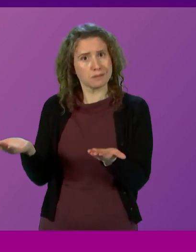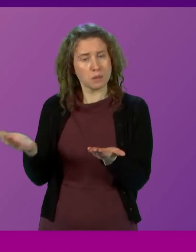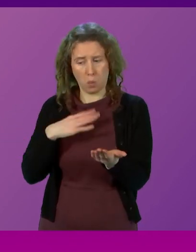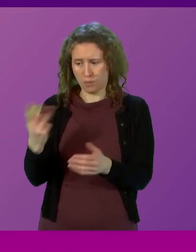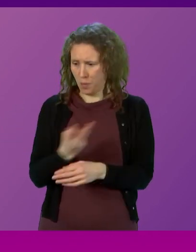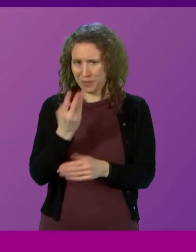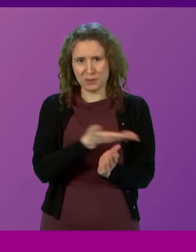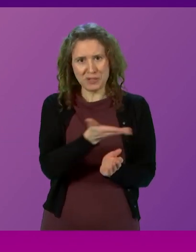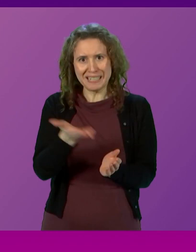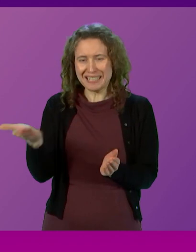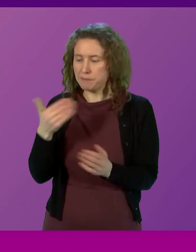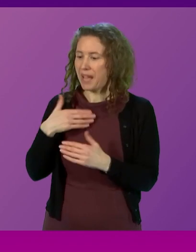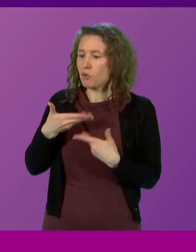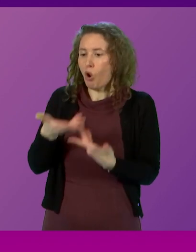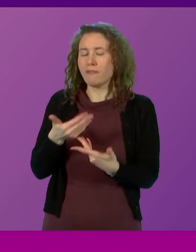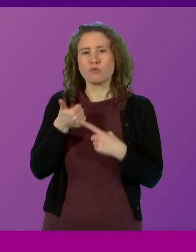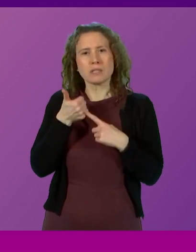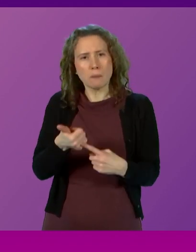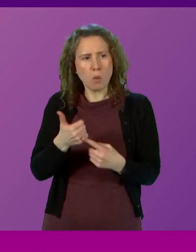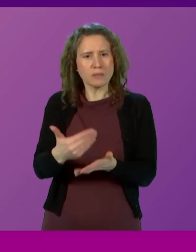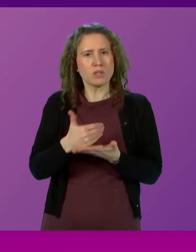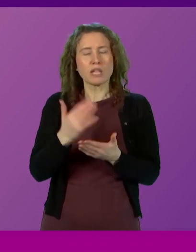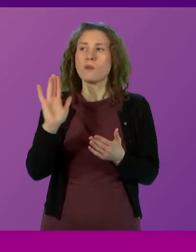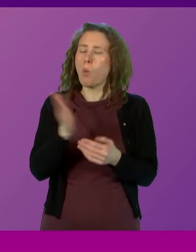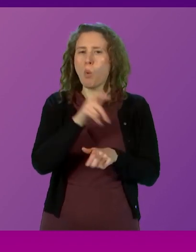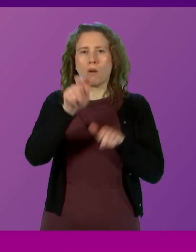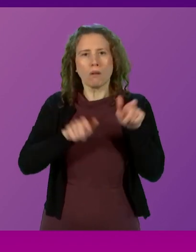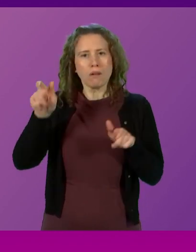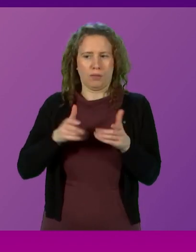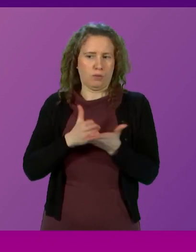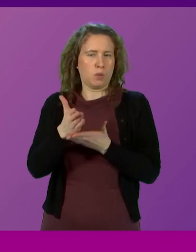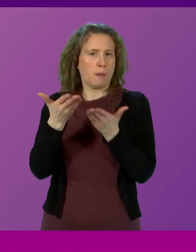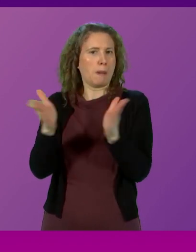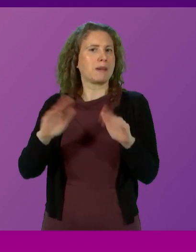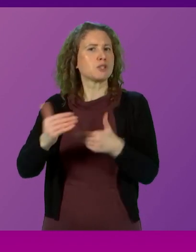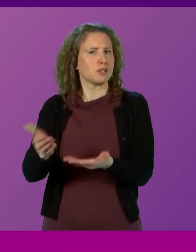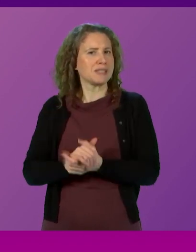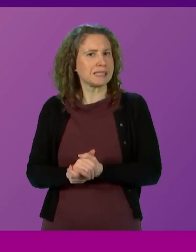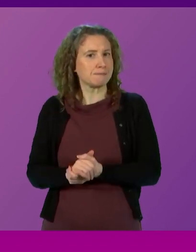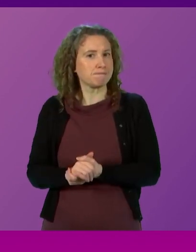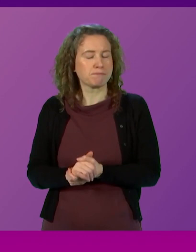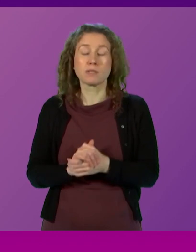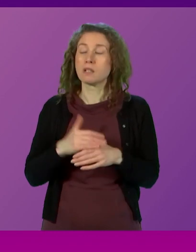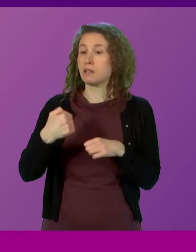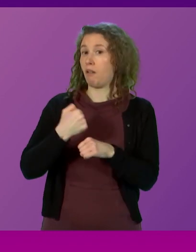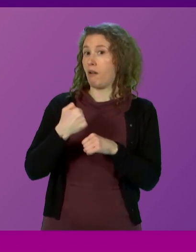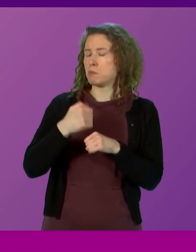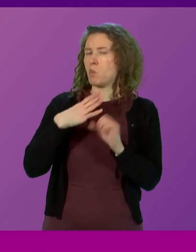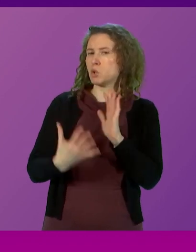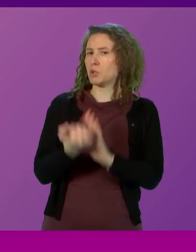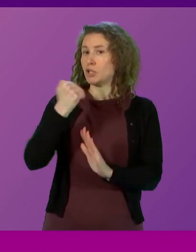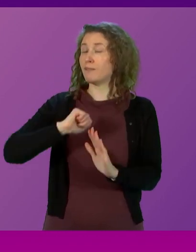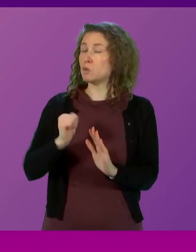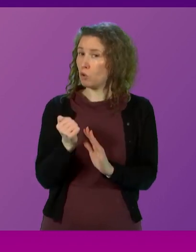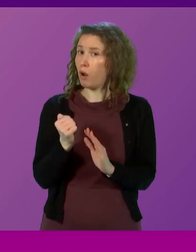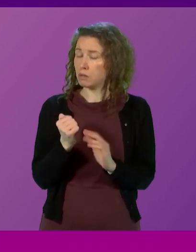of offering protection and support to every citizen in Scotland through our public services. Much of what the Government wishes to achieve for